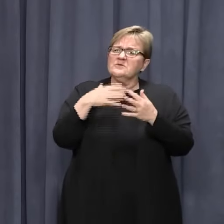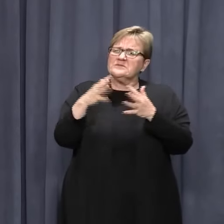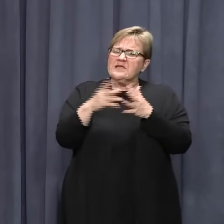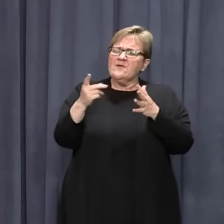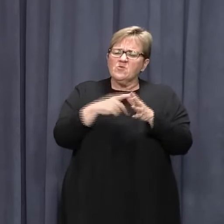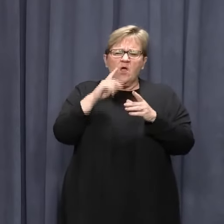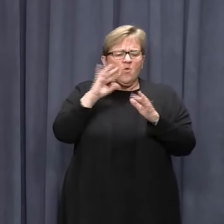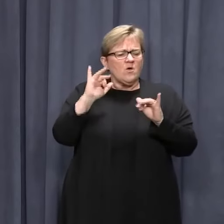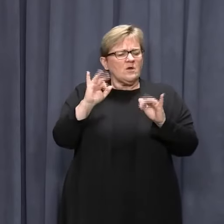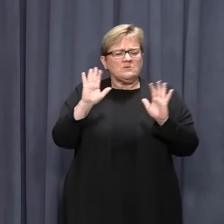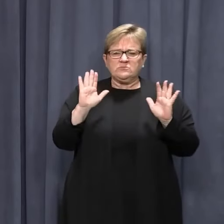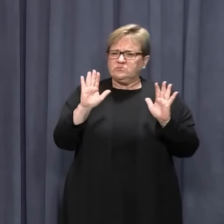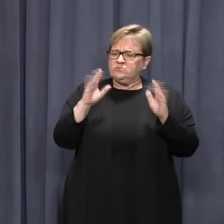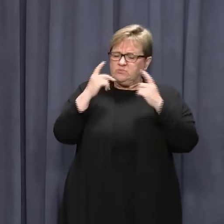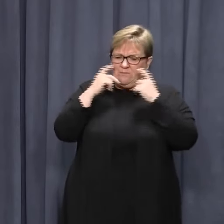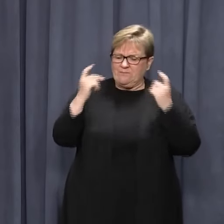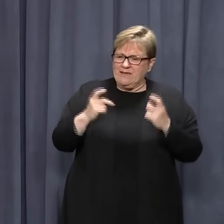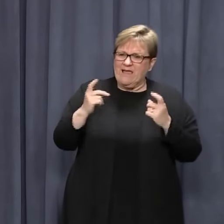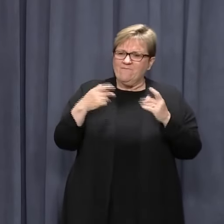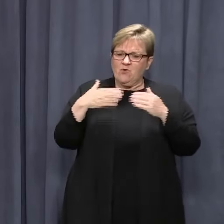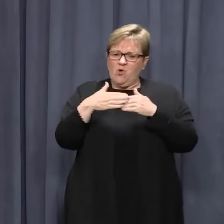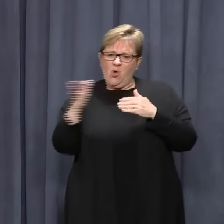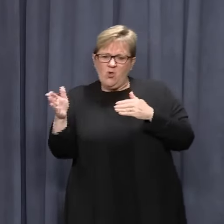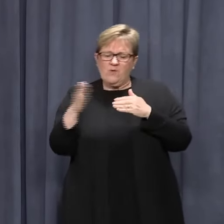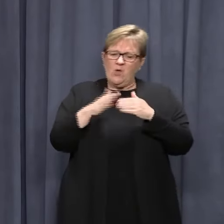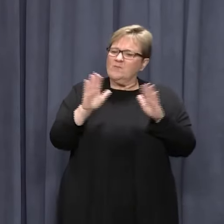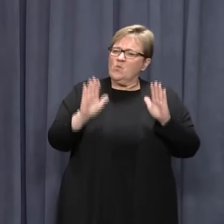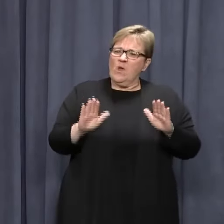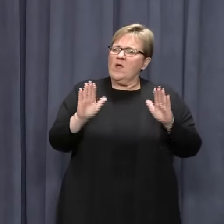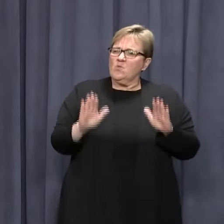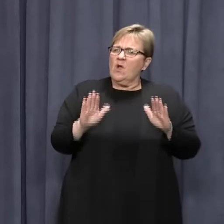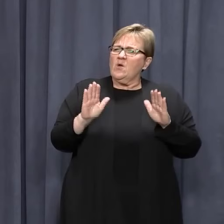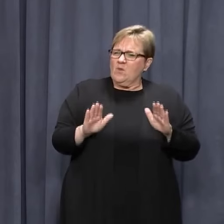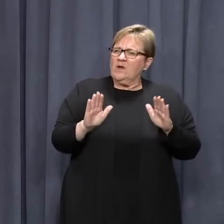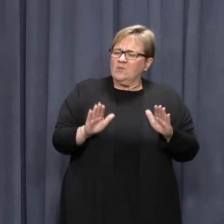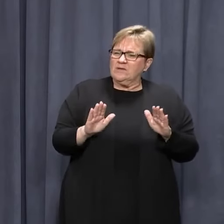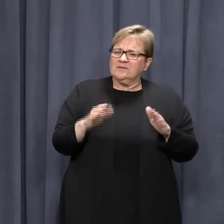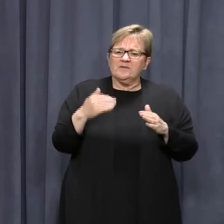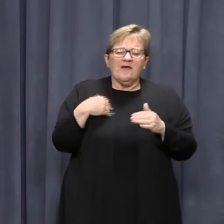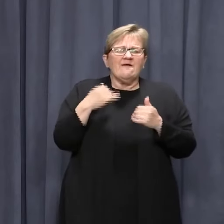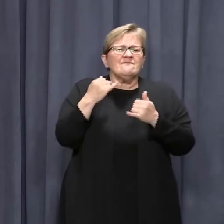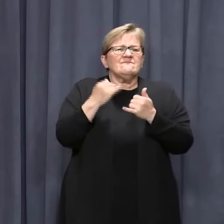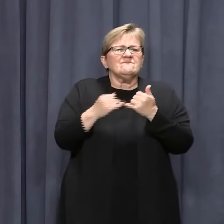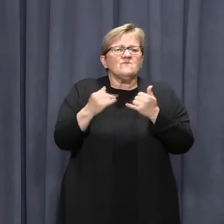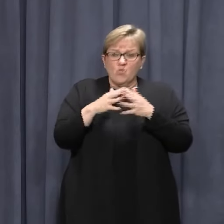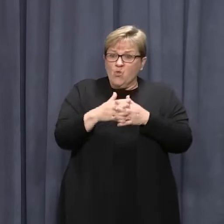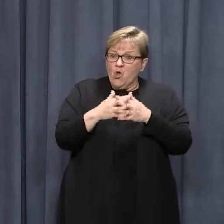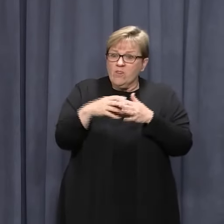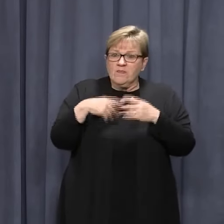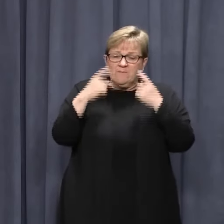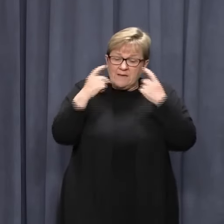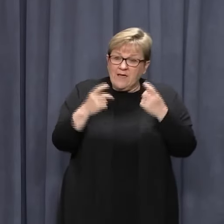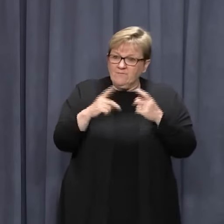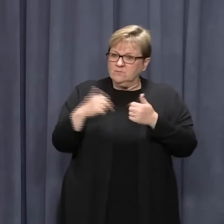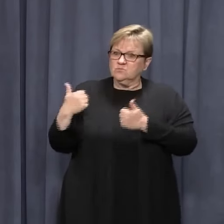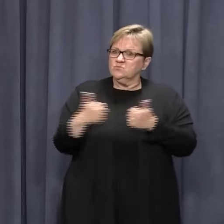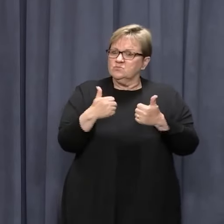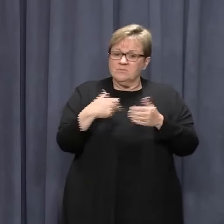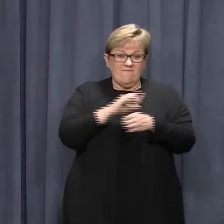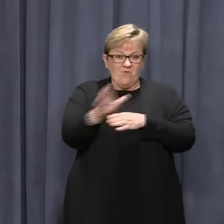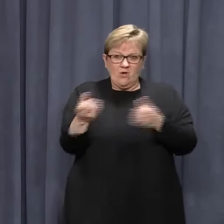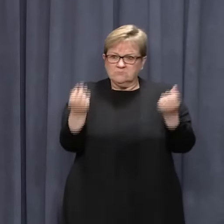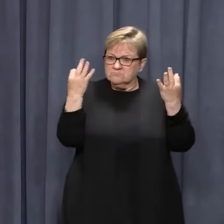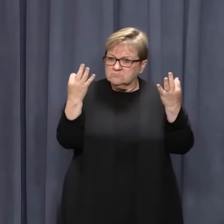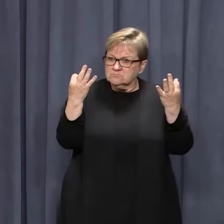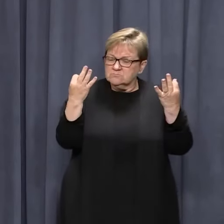a considered, cautious, careful approach to our decision-making. Our extra cautious approach has worked. We have kept COVID